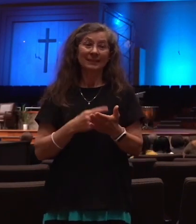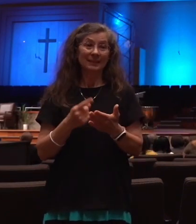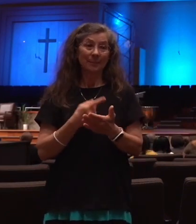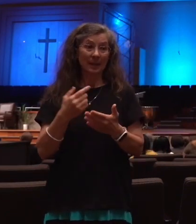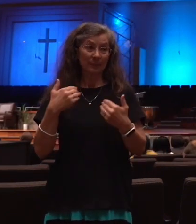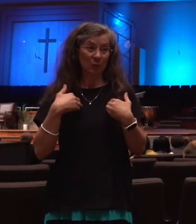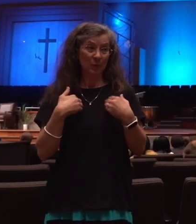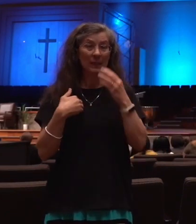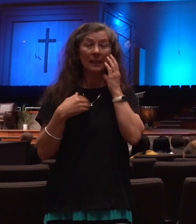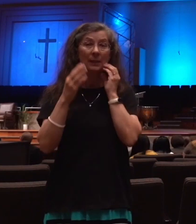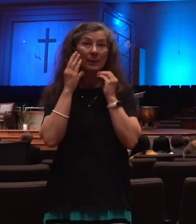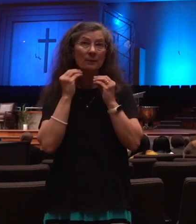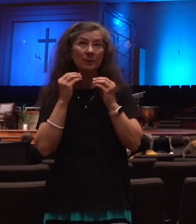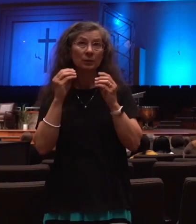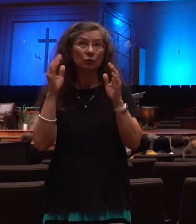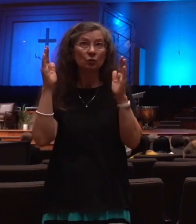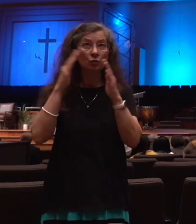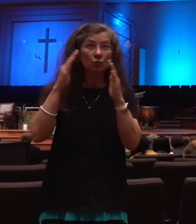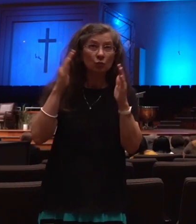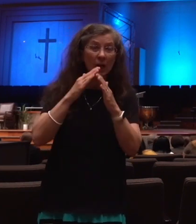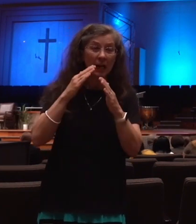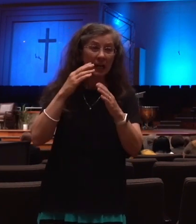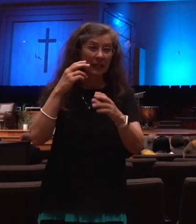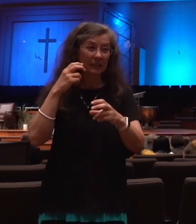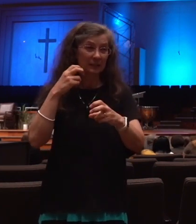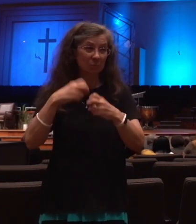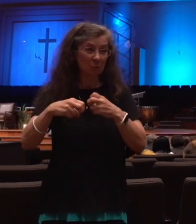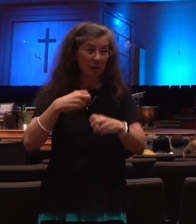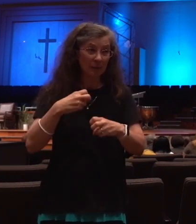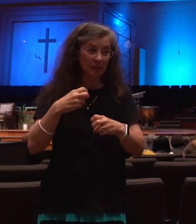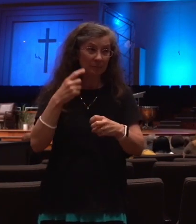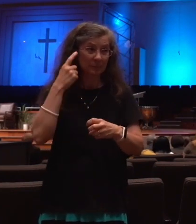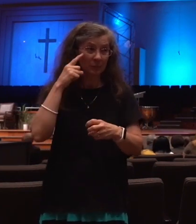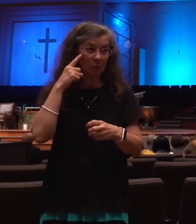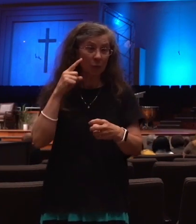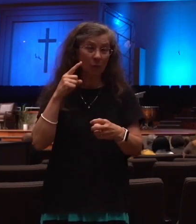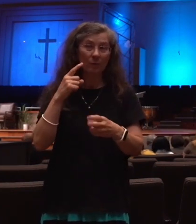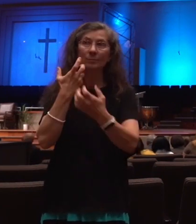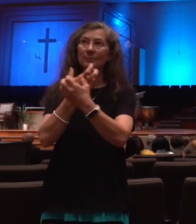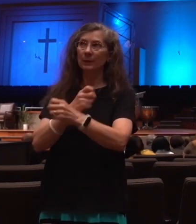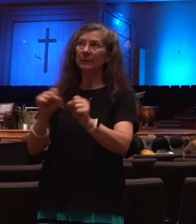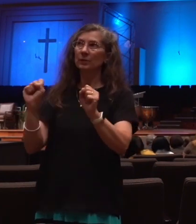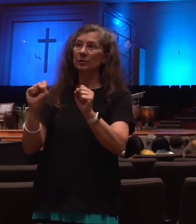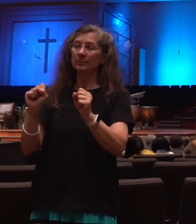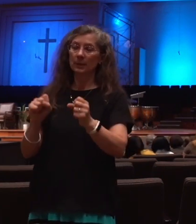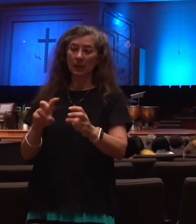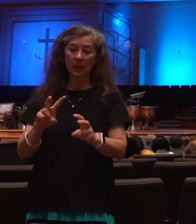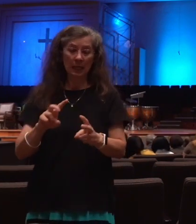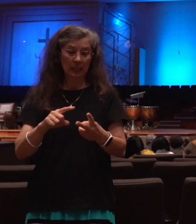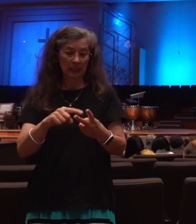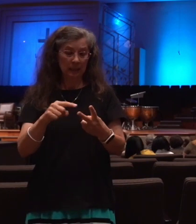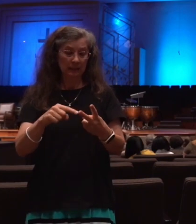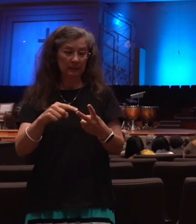salvation. Then, the second purpose as it relates to the nations.